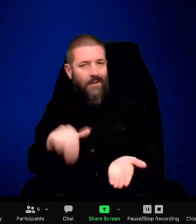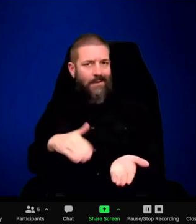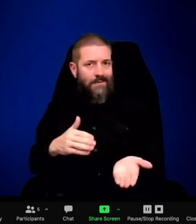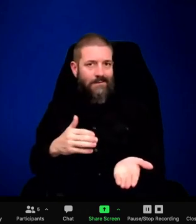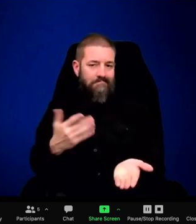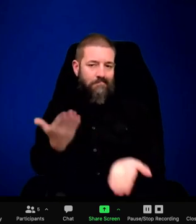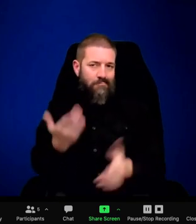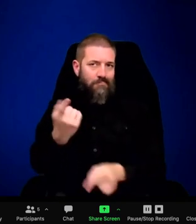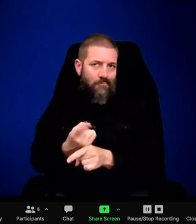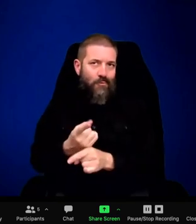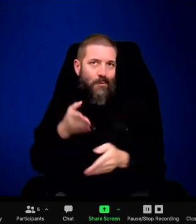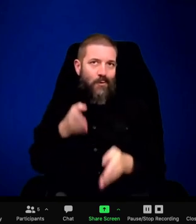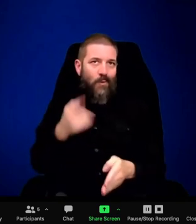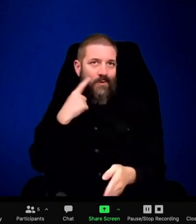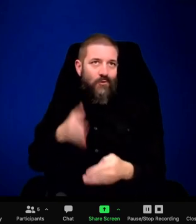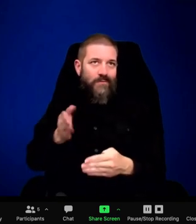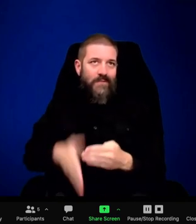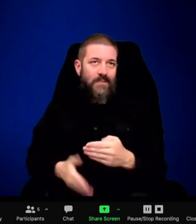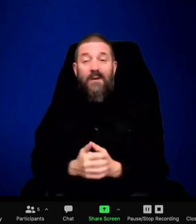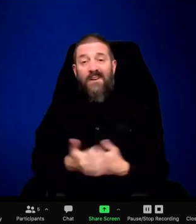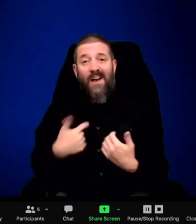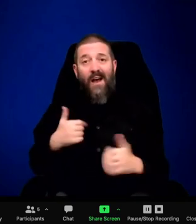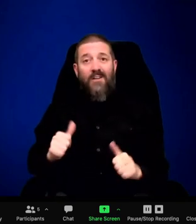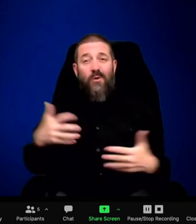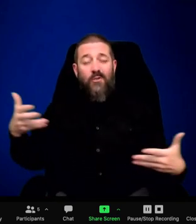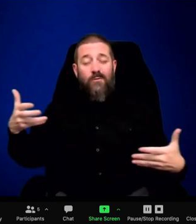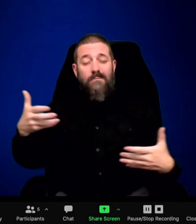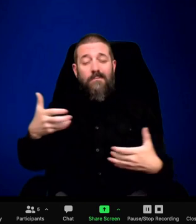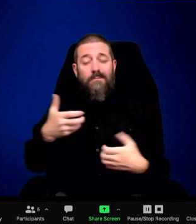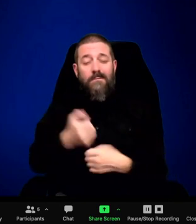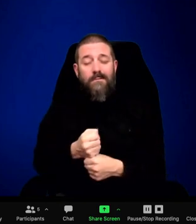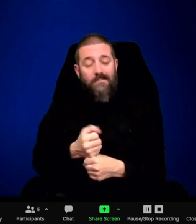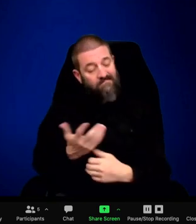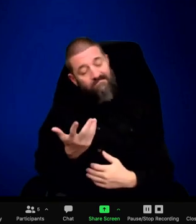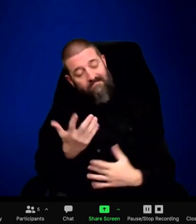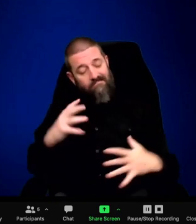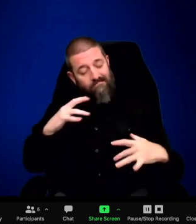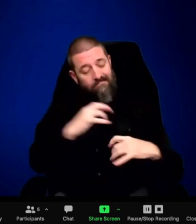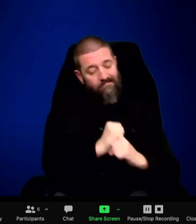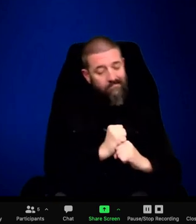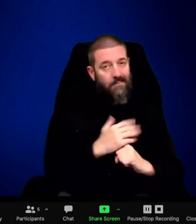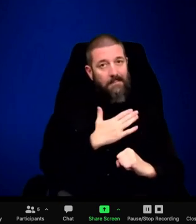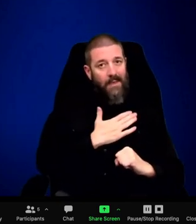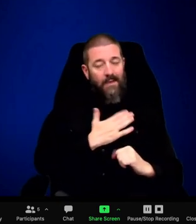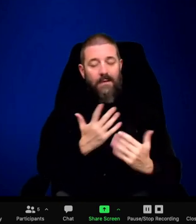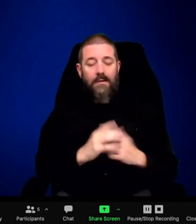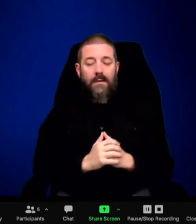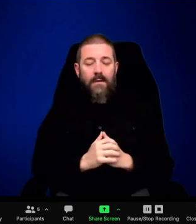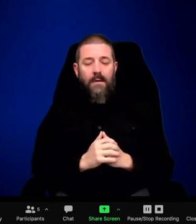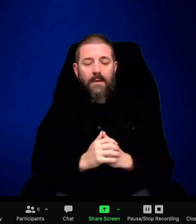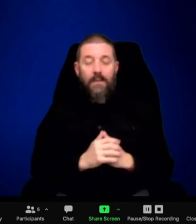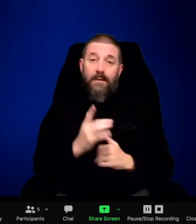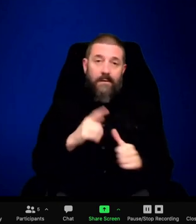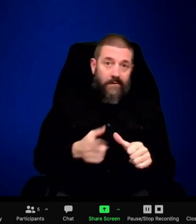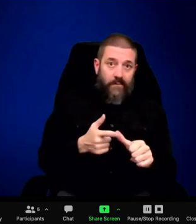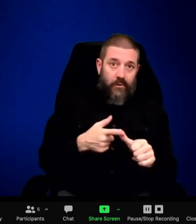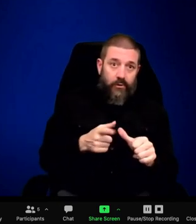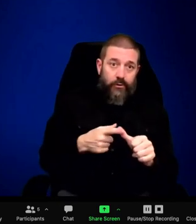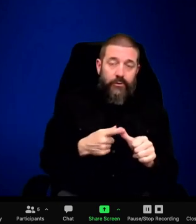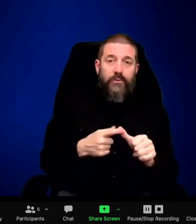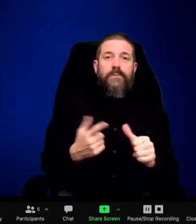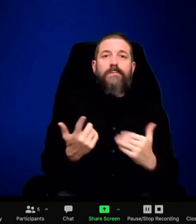And when Paula was at the Wolf Symposium last year, someone spoke about that. They said, unless you can connect the humanities